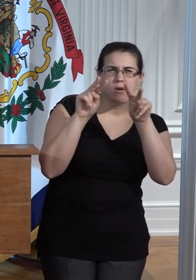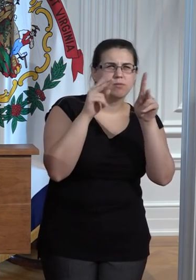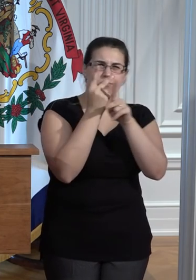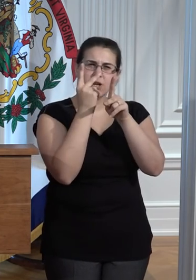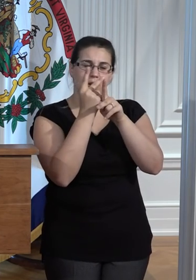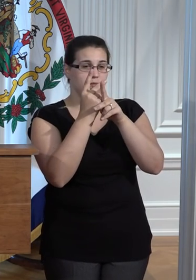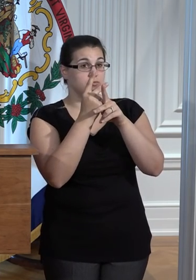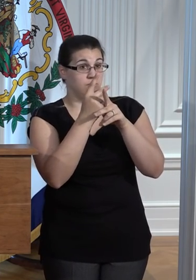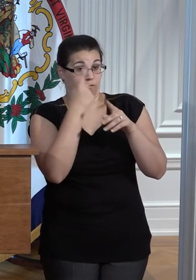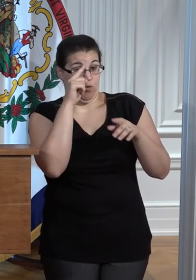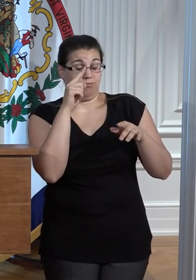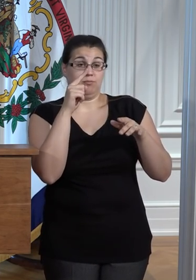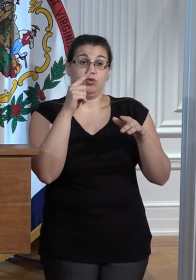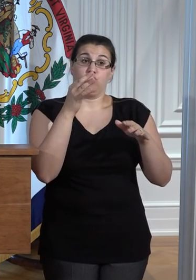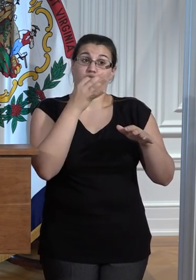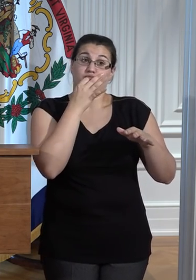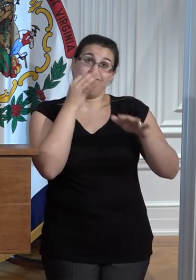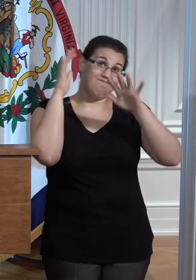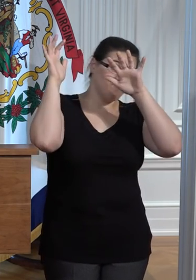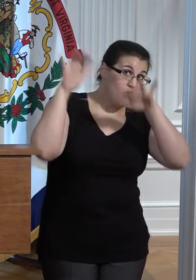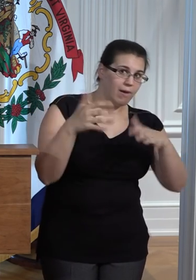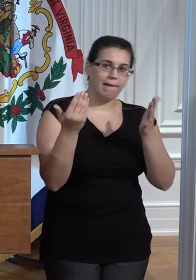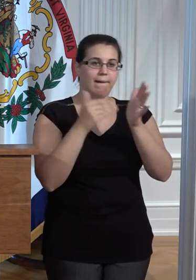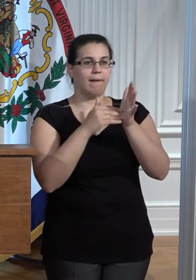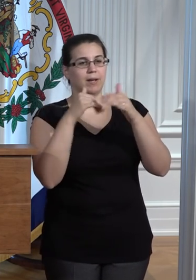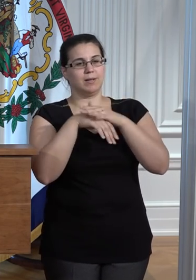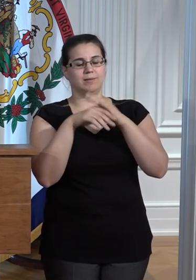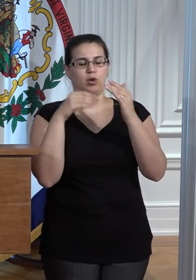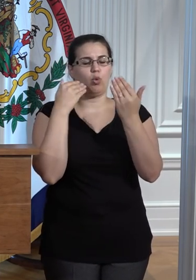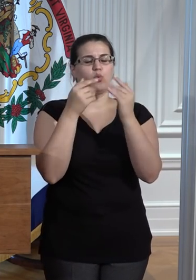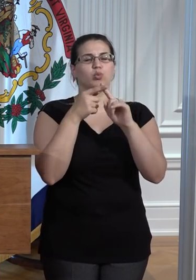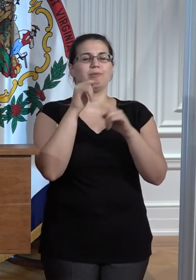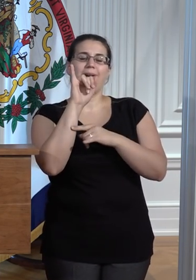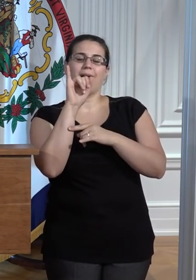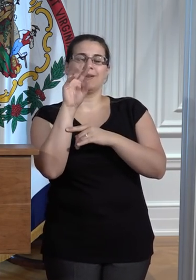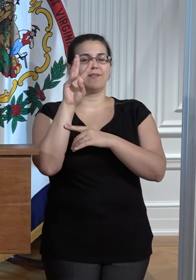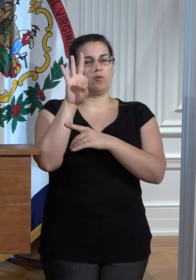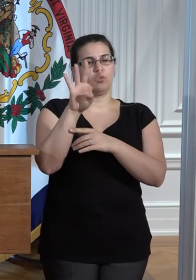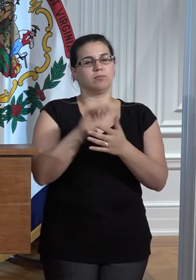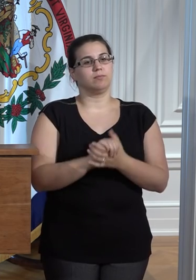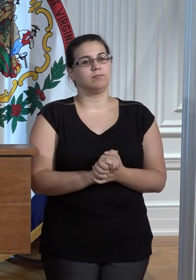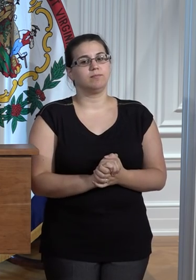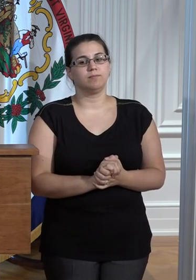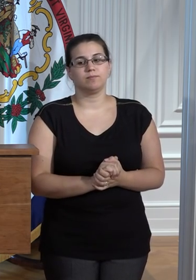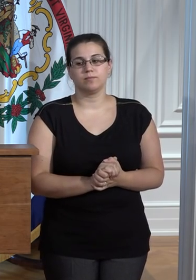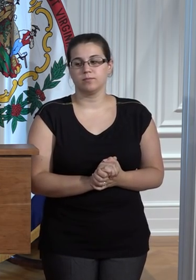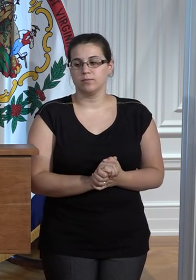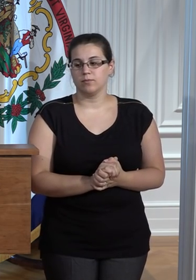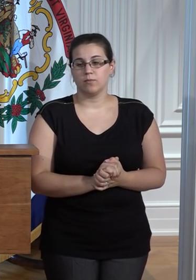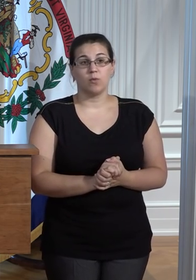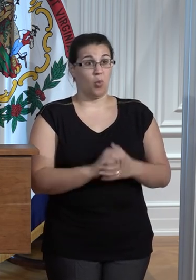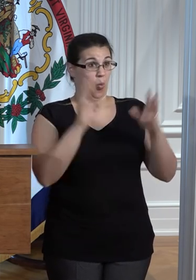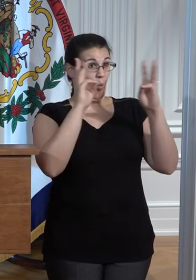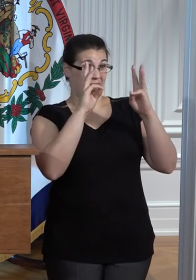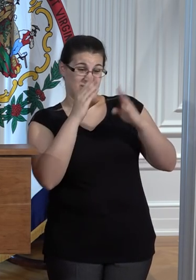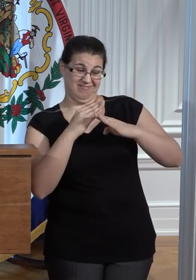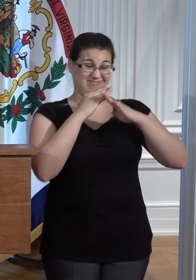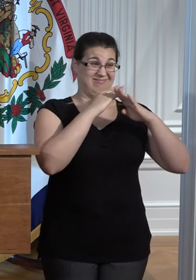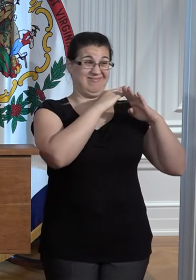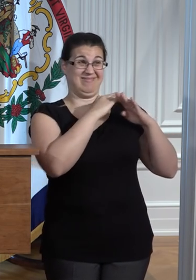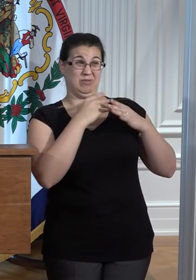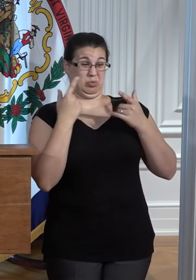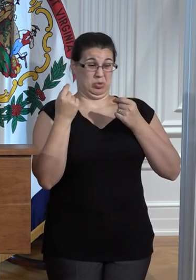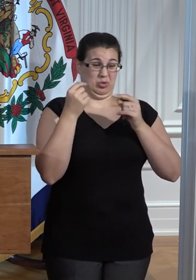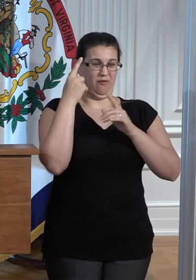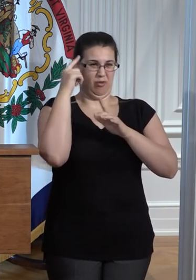pop-up showers along I-64. Weather has been hindering our aviation missions, but the storms seem